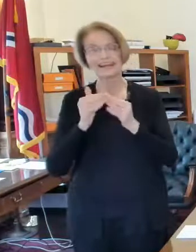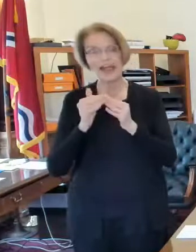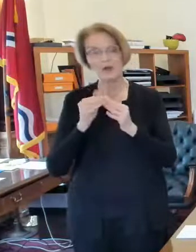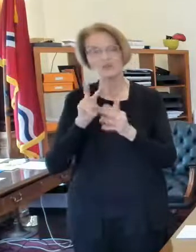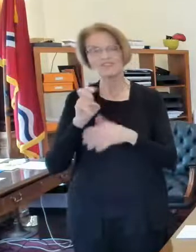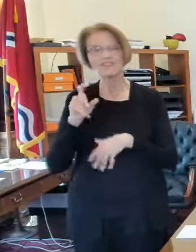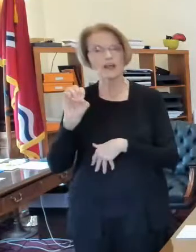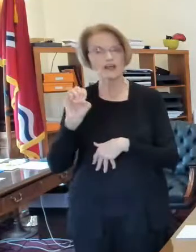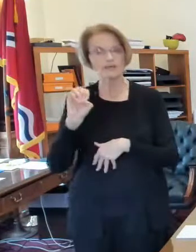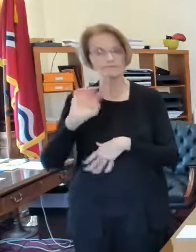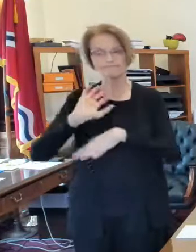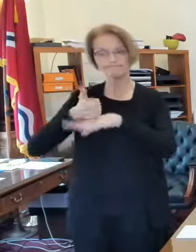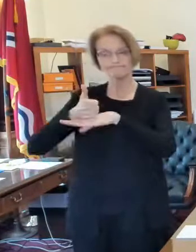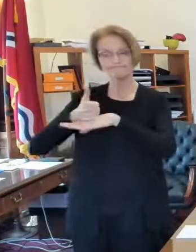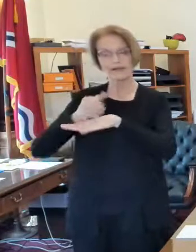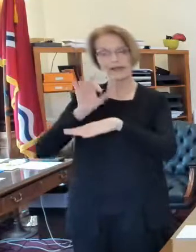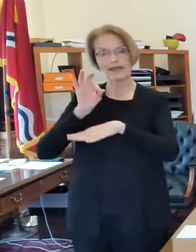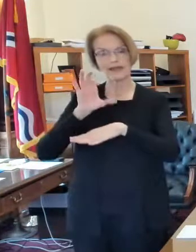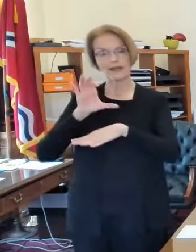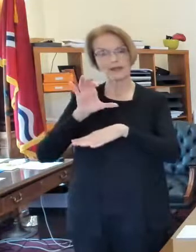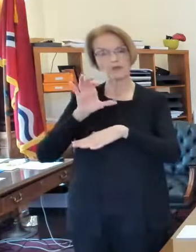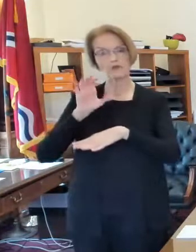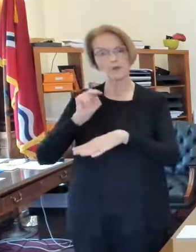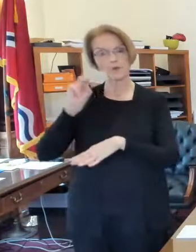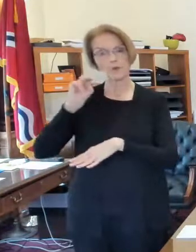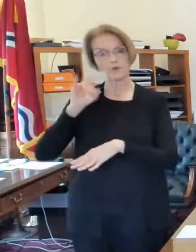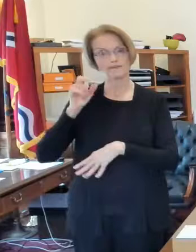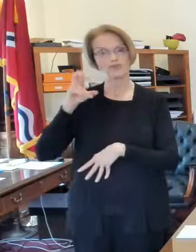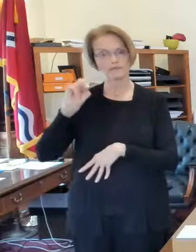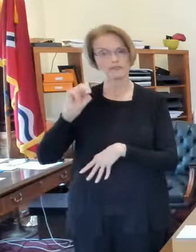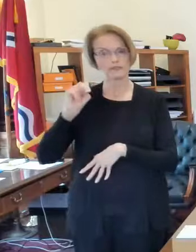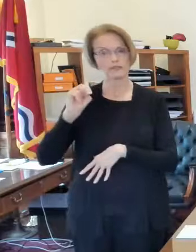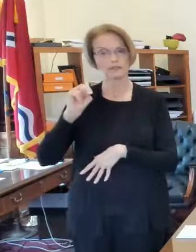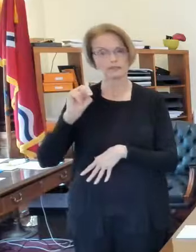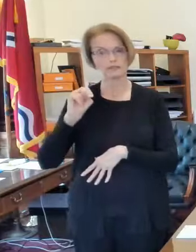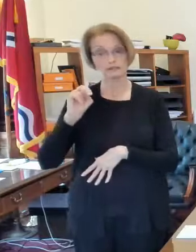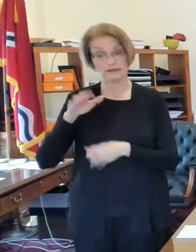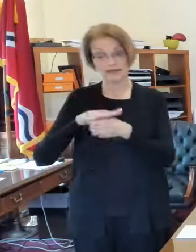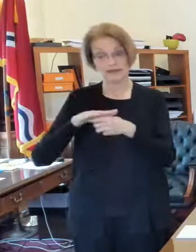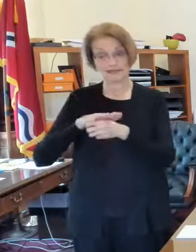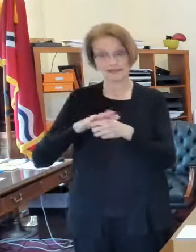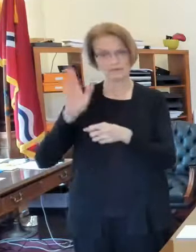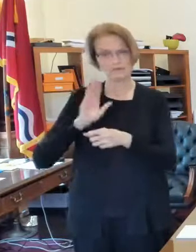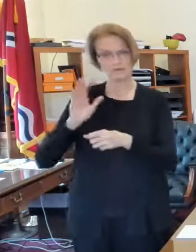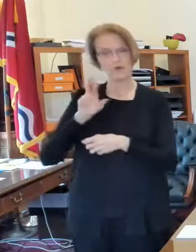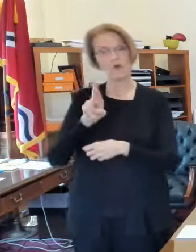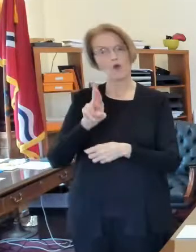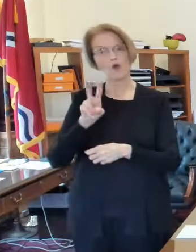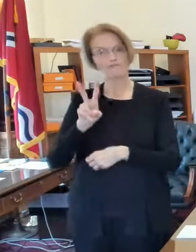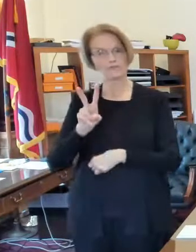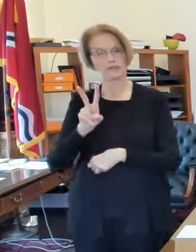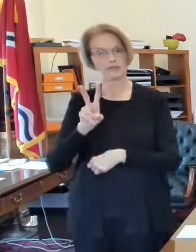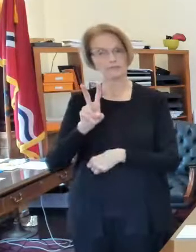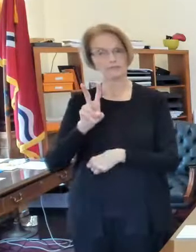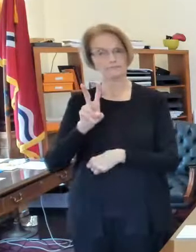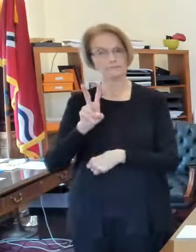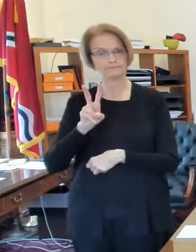being located at 900 north jefferson which is the site of a former rv park